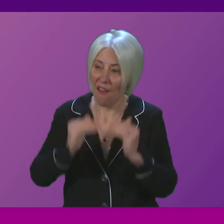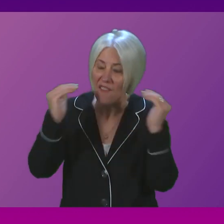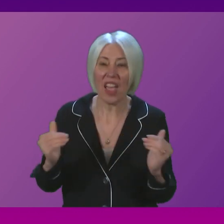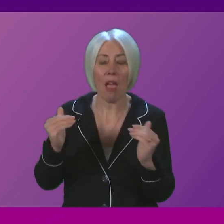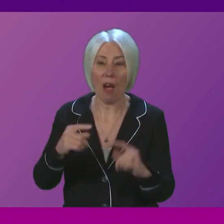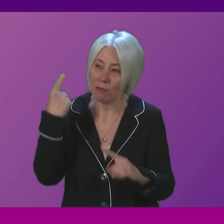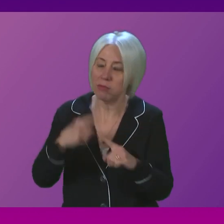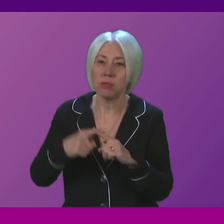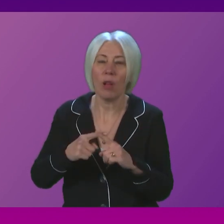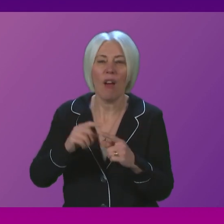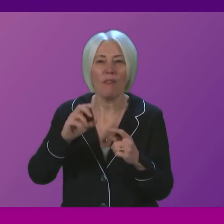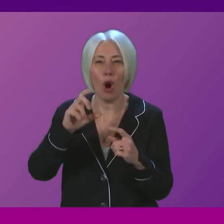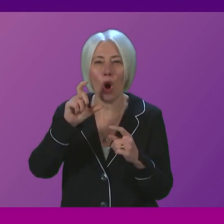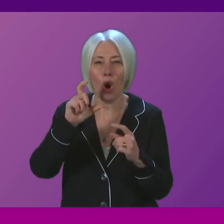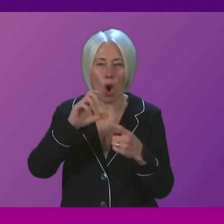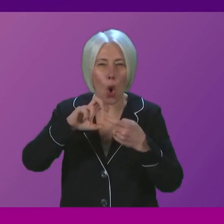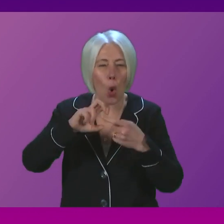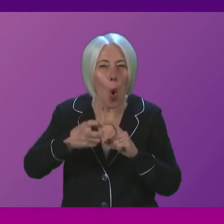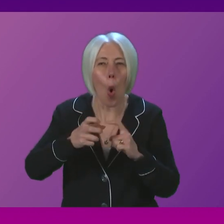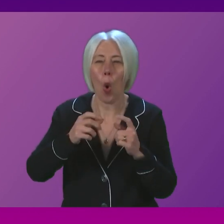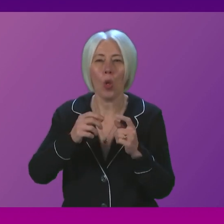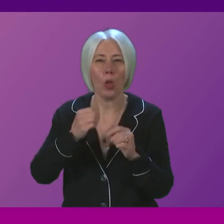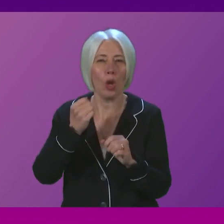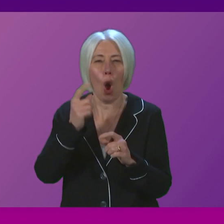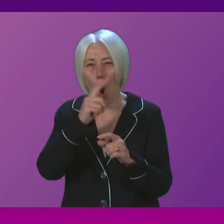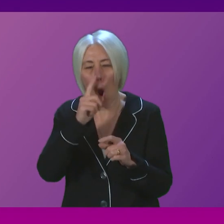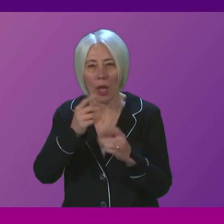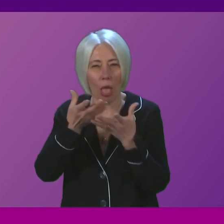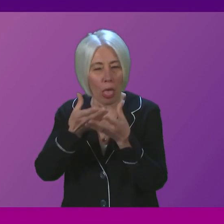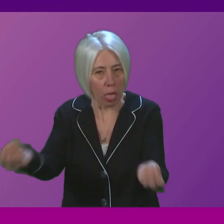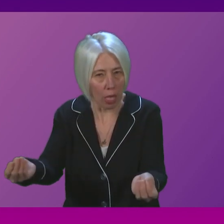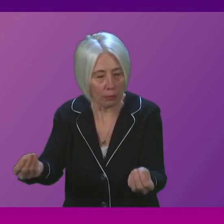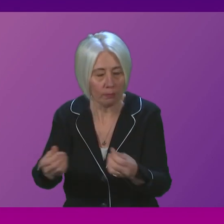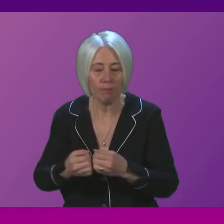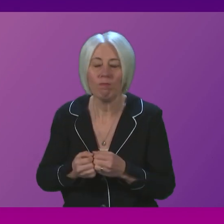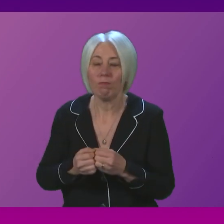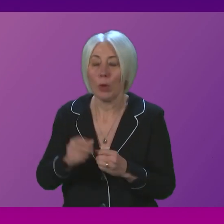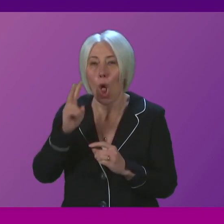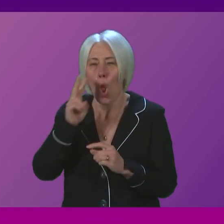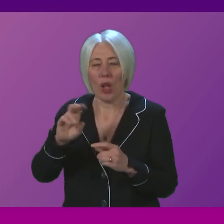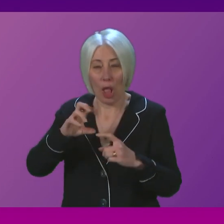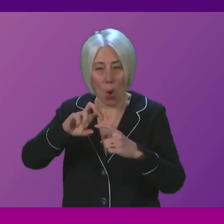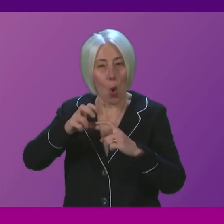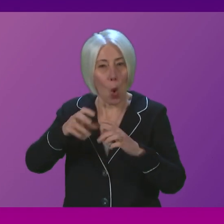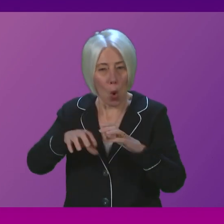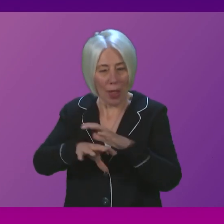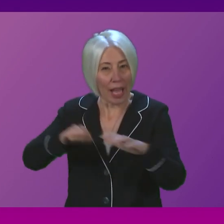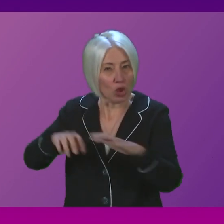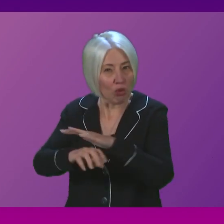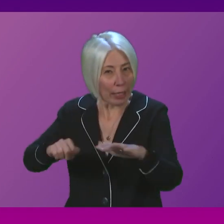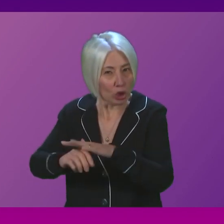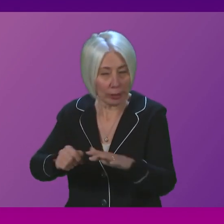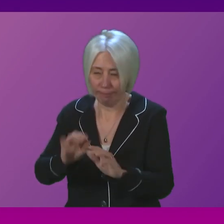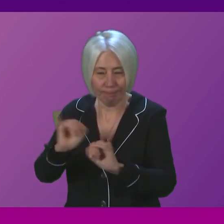fossil fuels now the Scottish government has a clearer position on ending new coal extraction is it ready to join that alliance